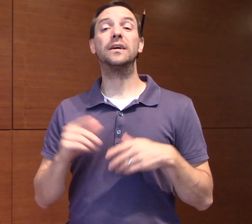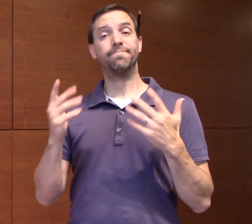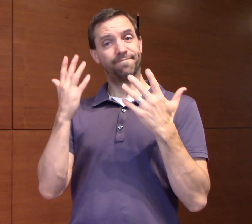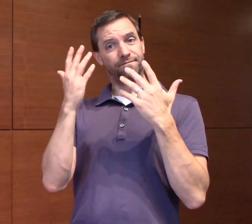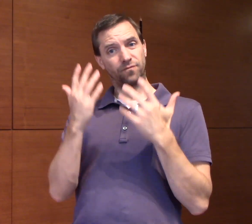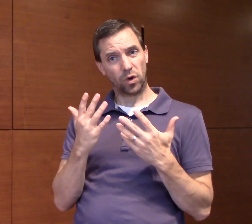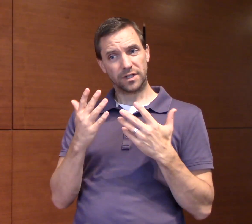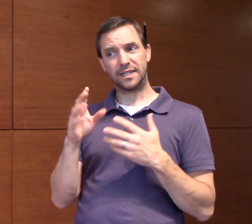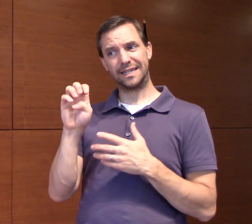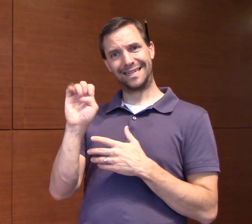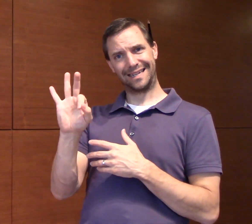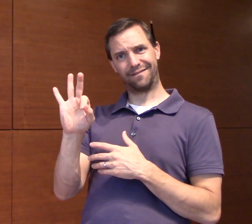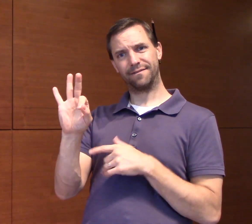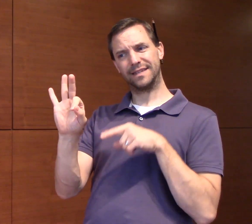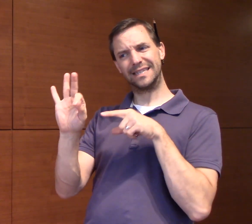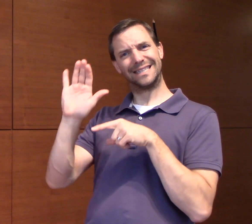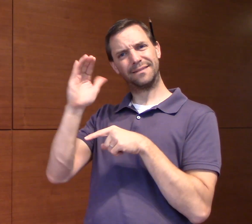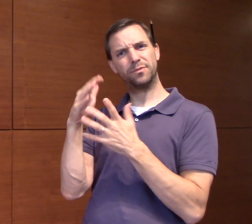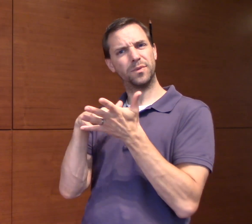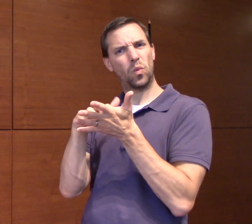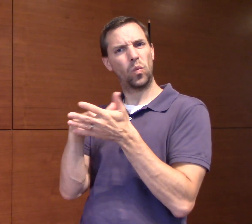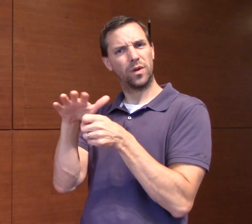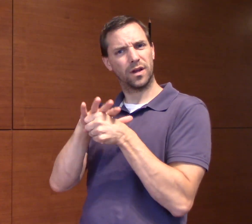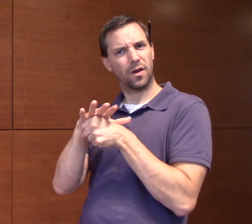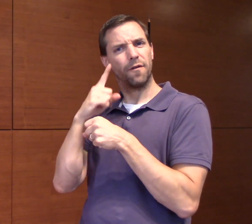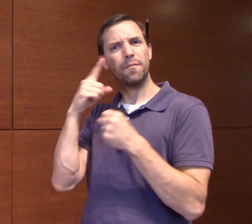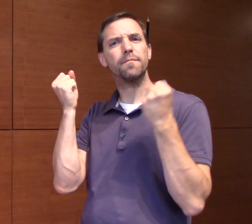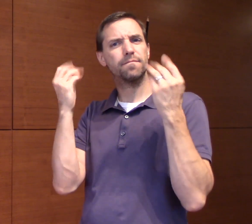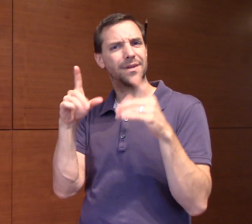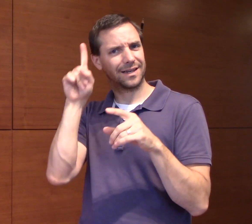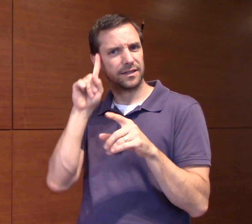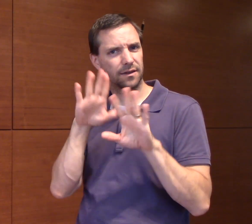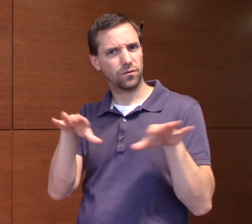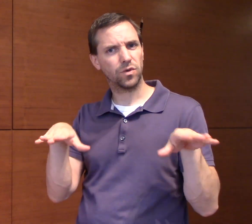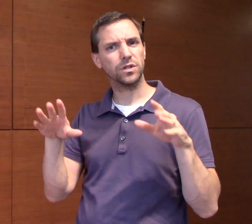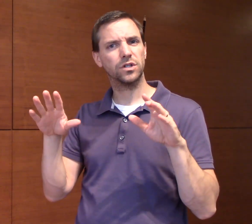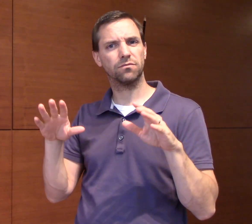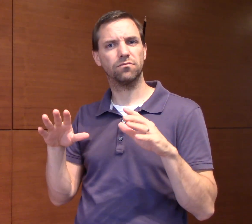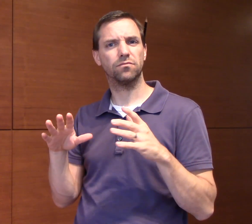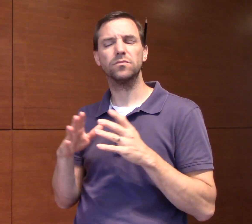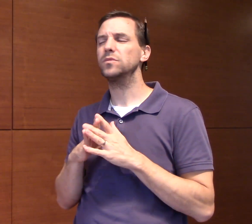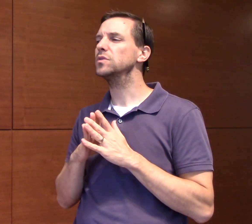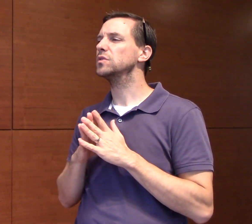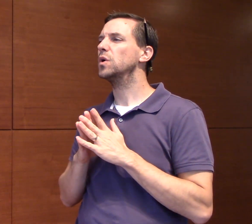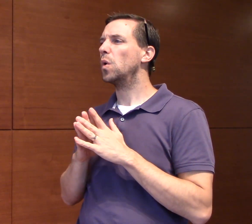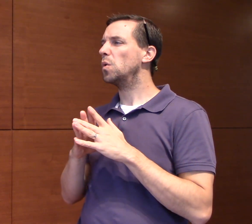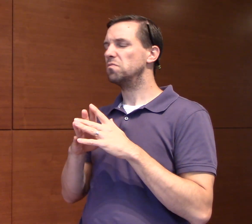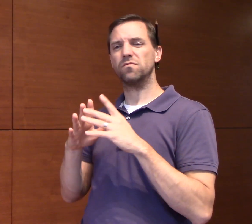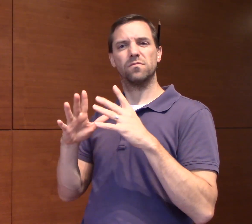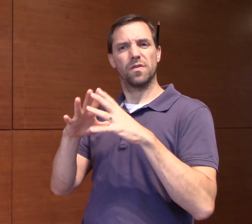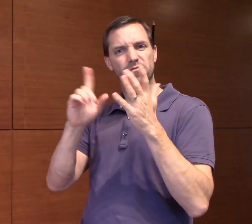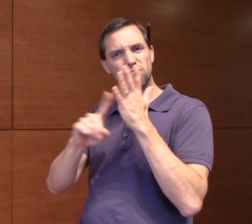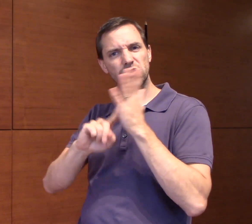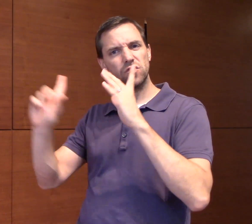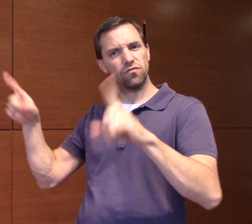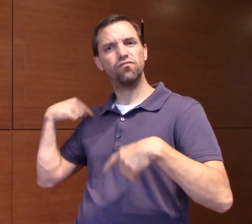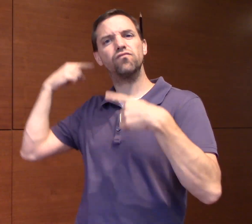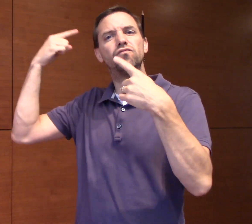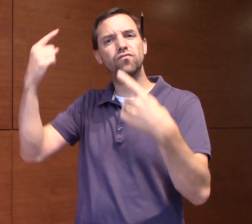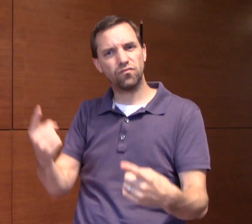even better than IQ does. Now, unfortunately, executive function seems to be something of a weak spot for